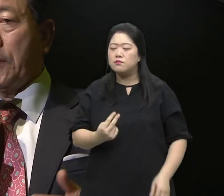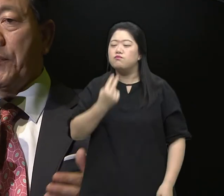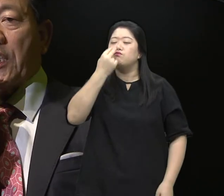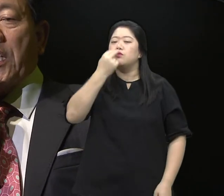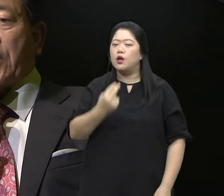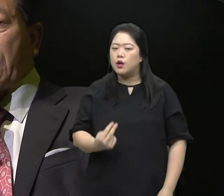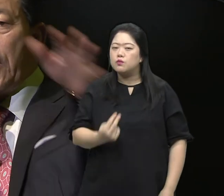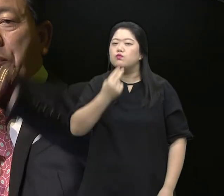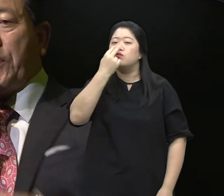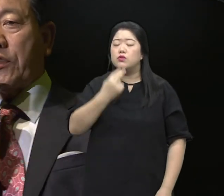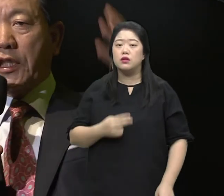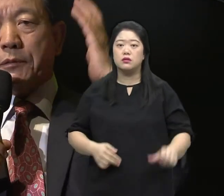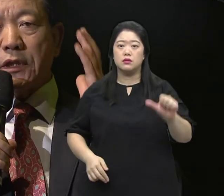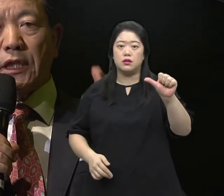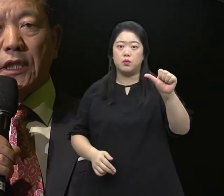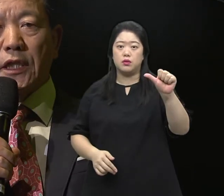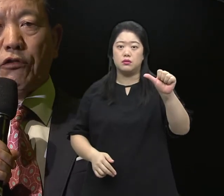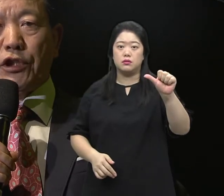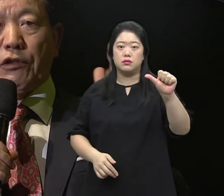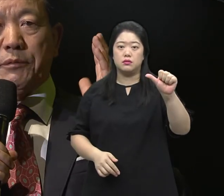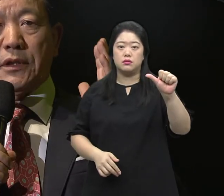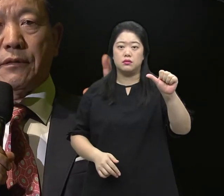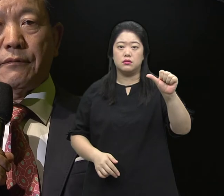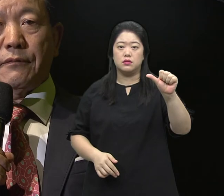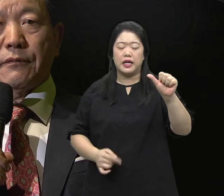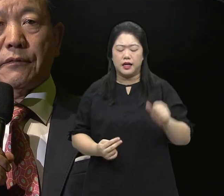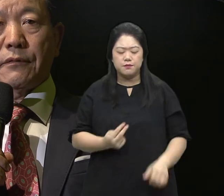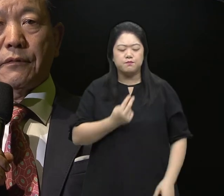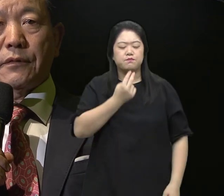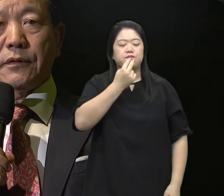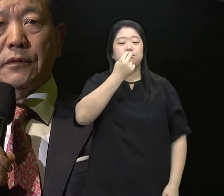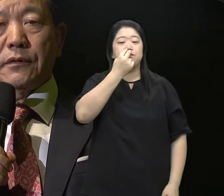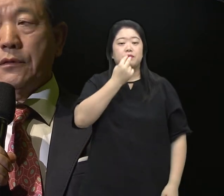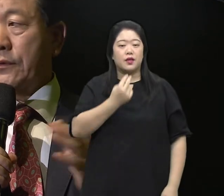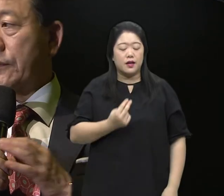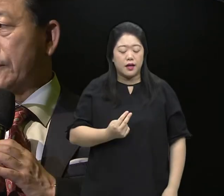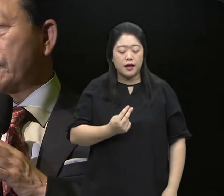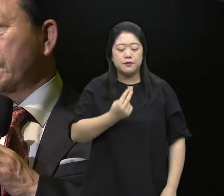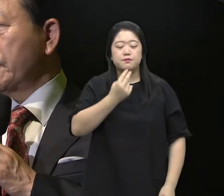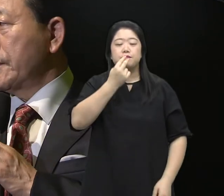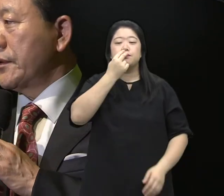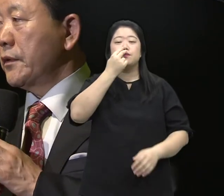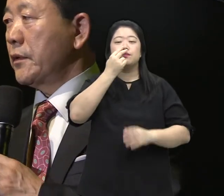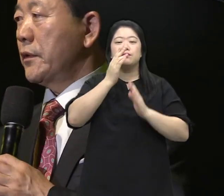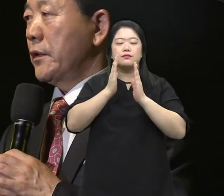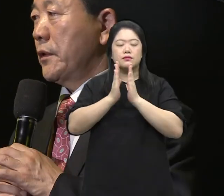And each time I do that, continue to pray for a world vision trip And